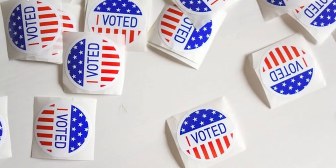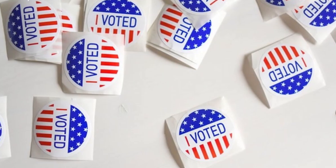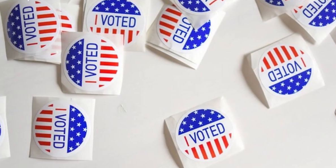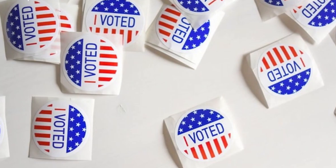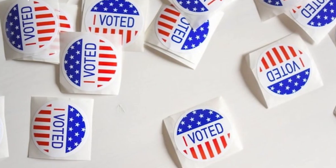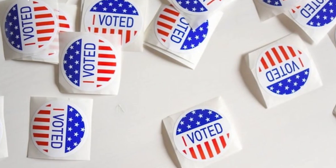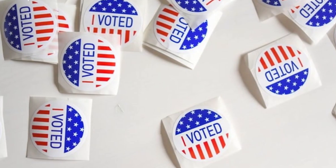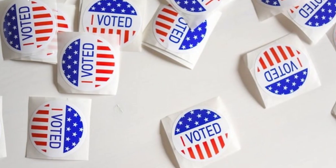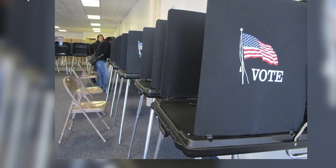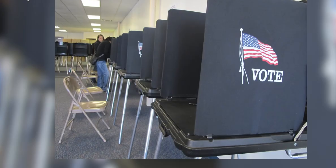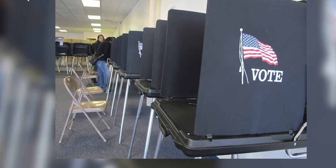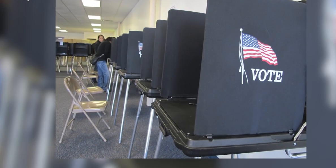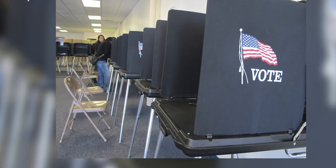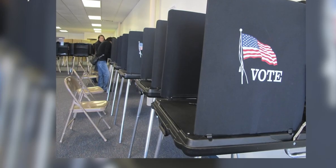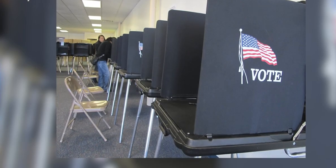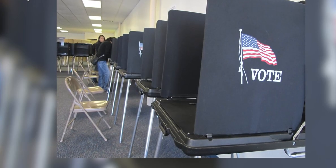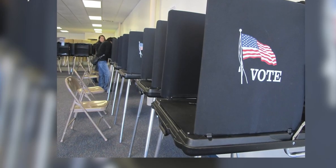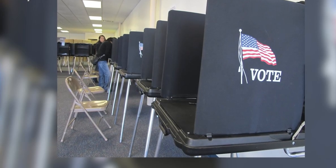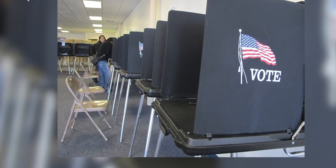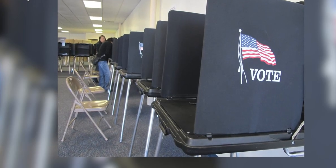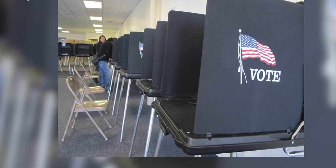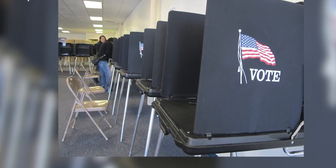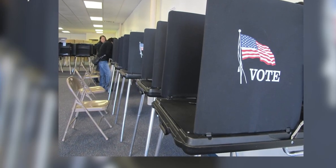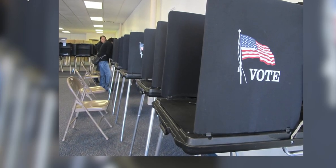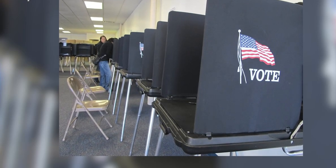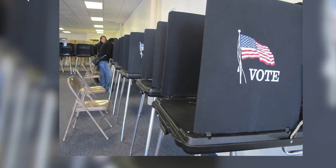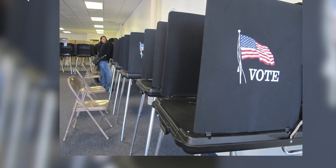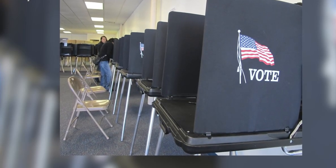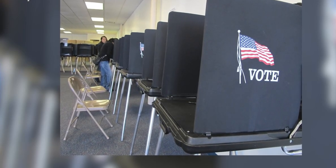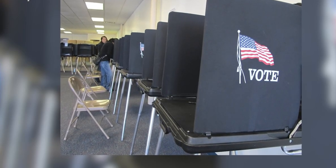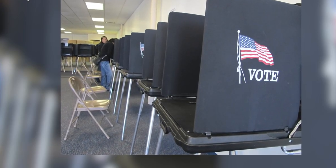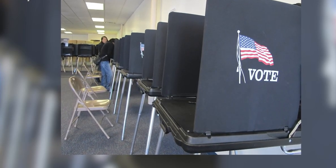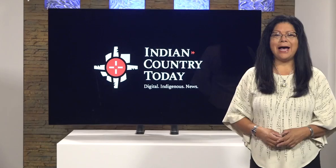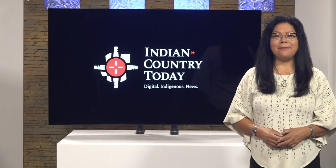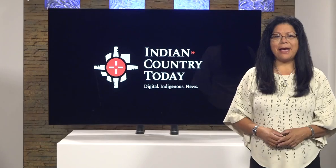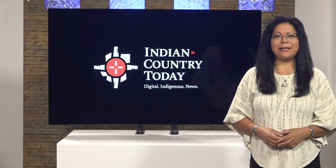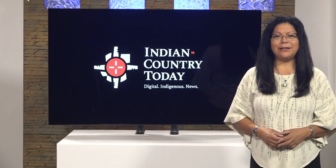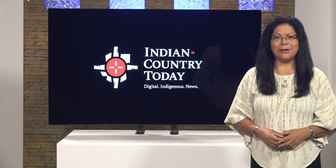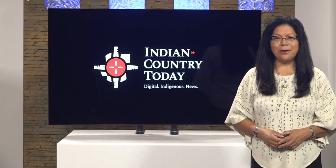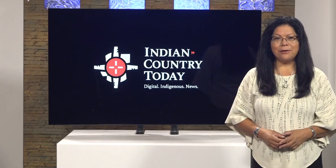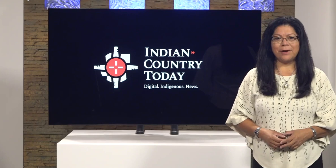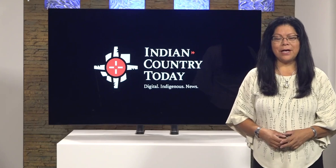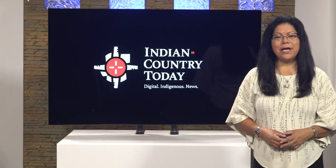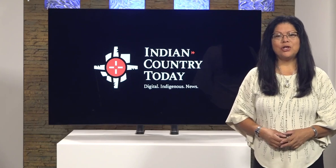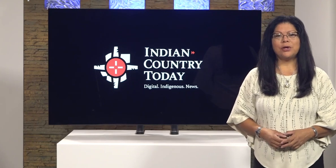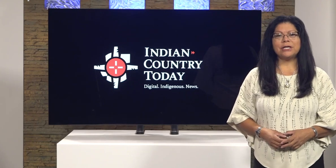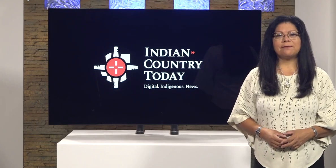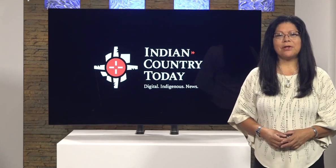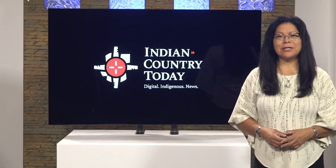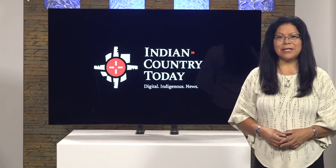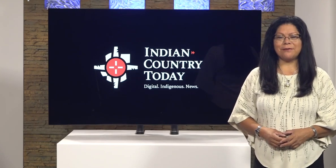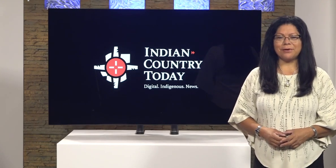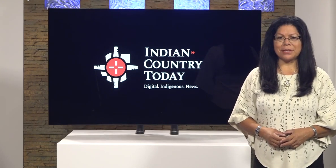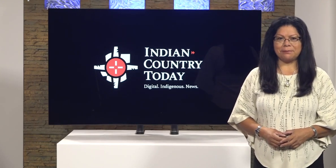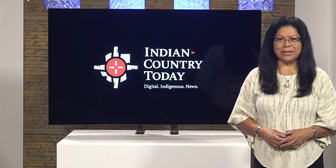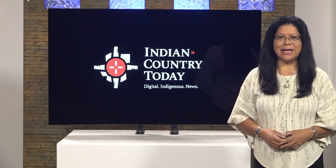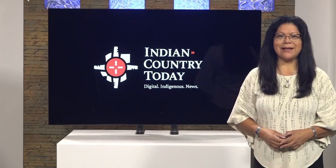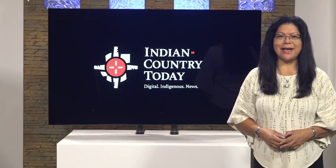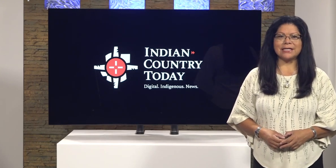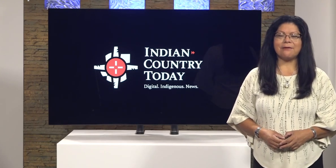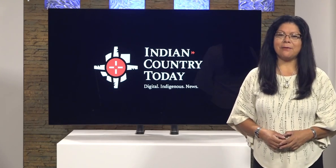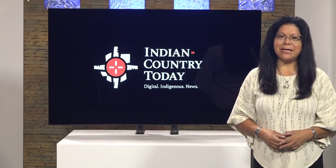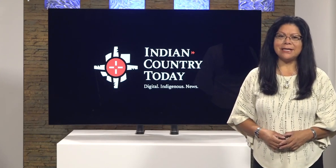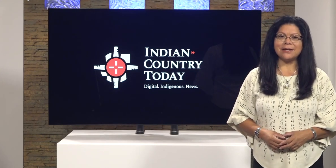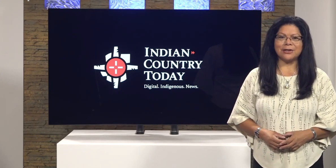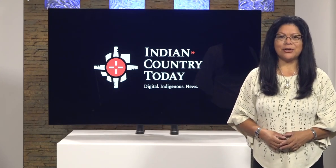recall election is settled, what are tribes looking forward to in the next election? I'm Patti Talahungva. Join us for those interviews plus